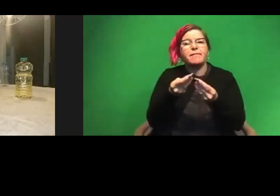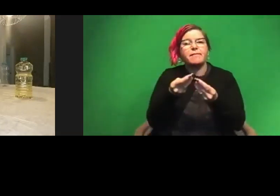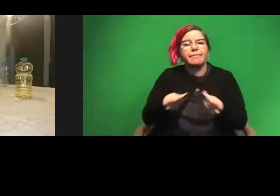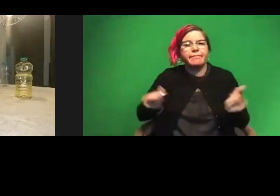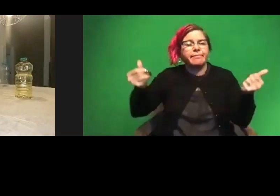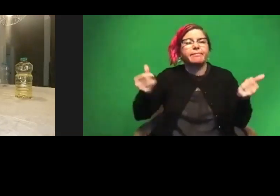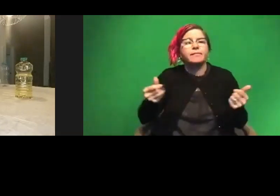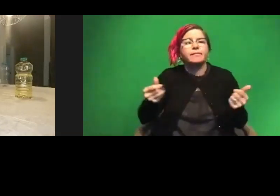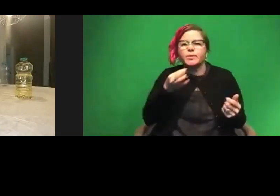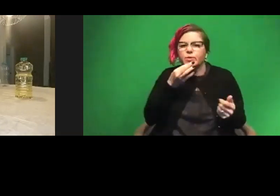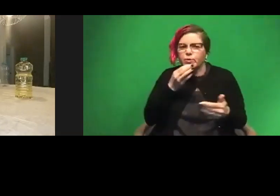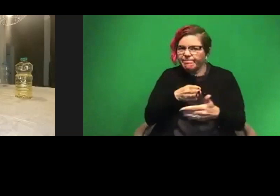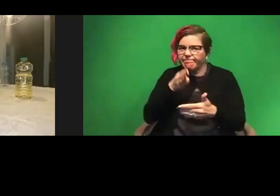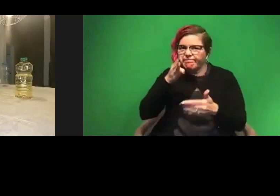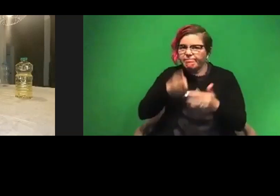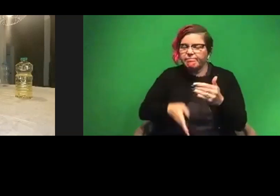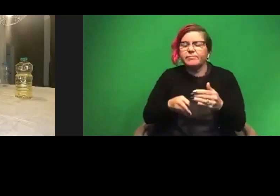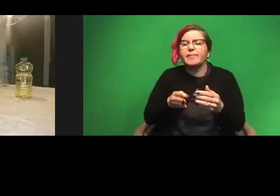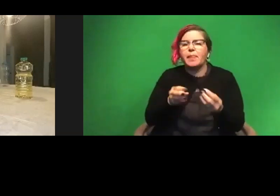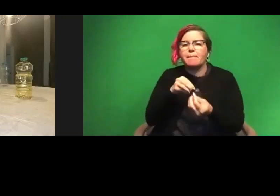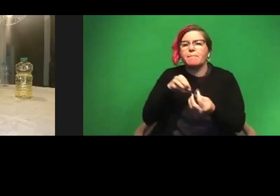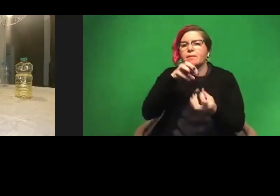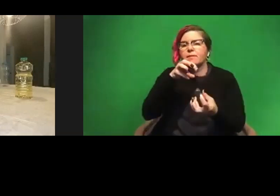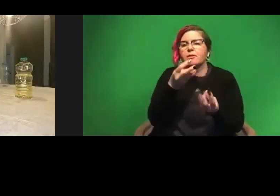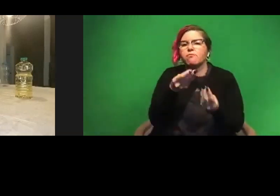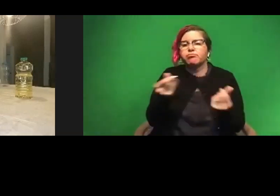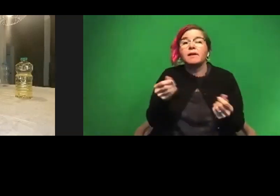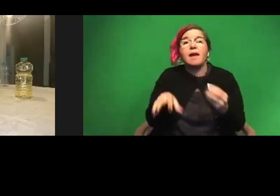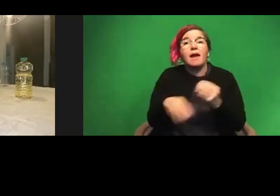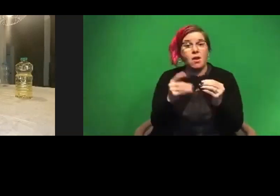almost complete as far as the bubbling effect. If you add another,